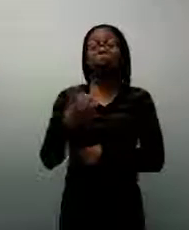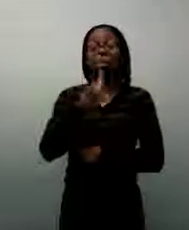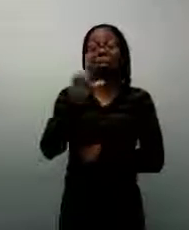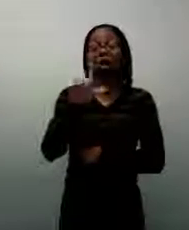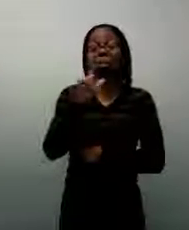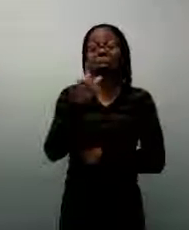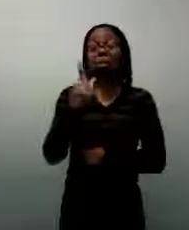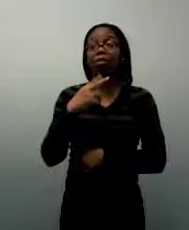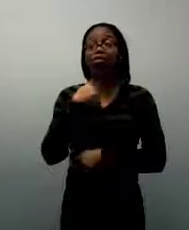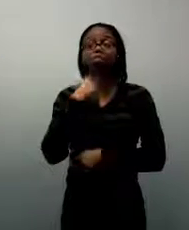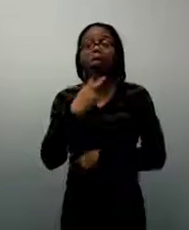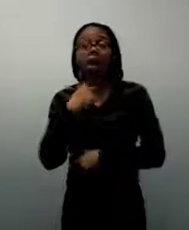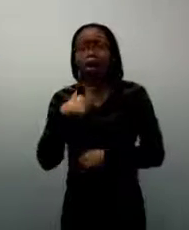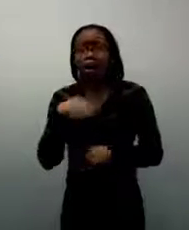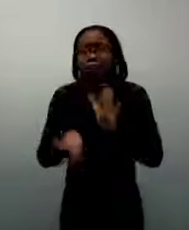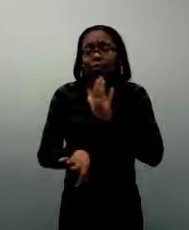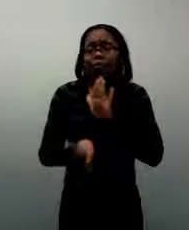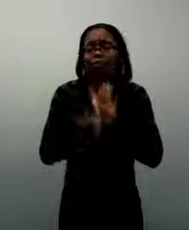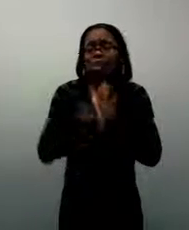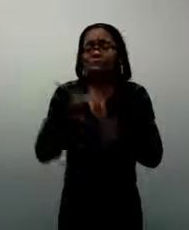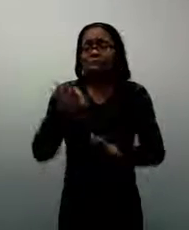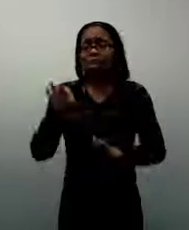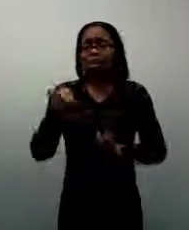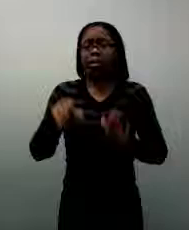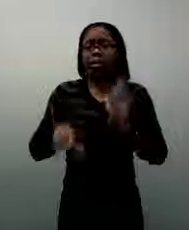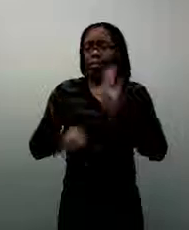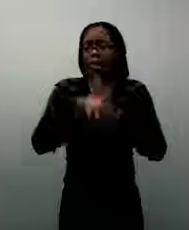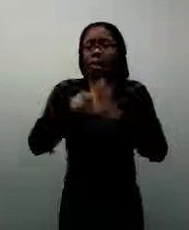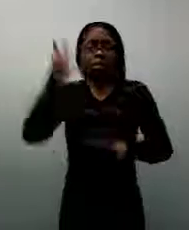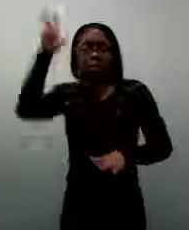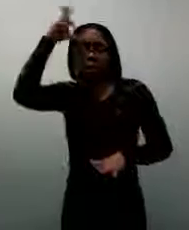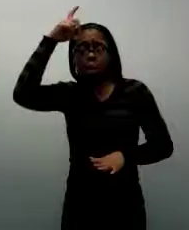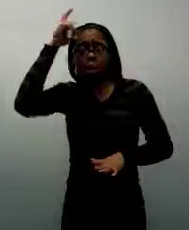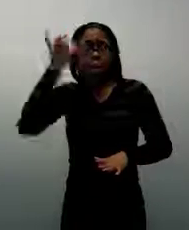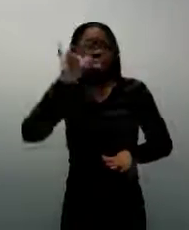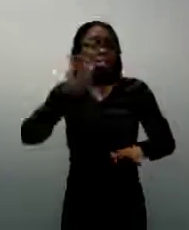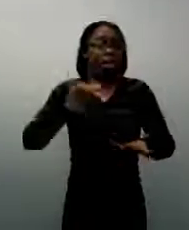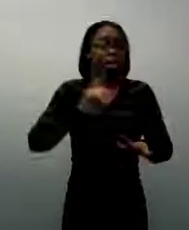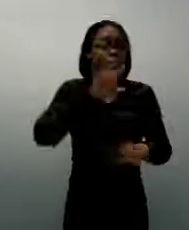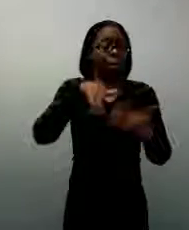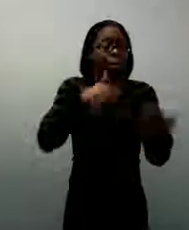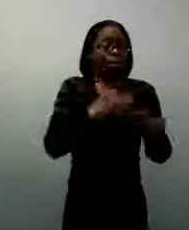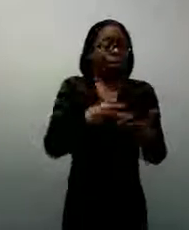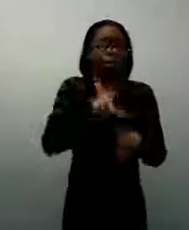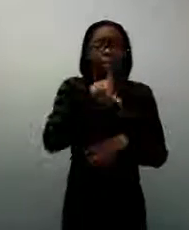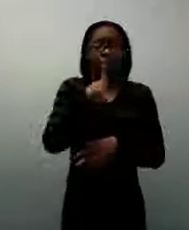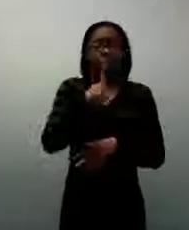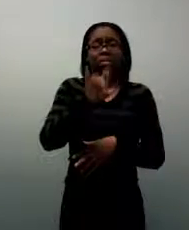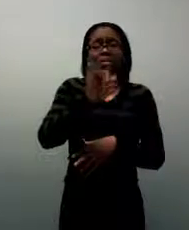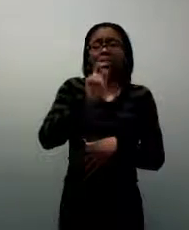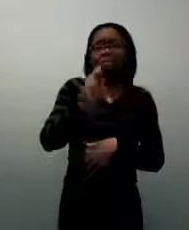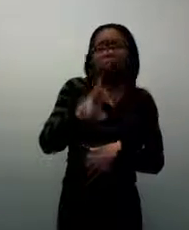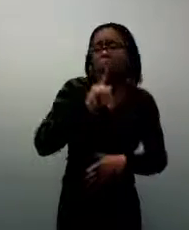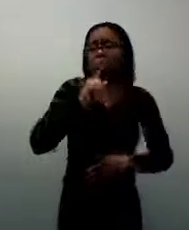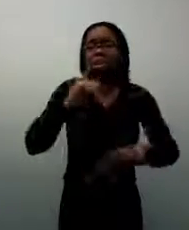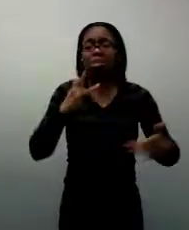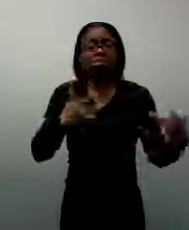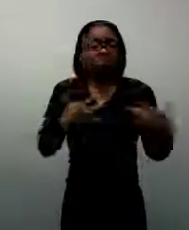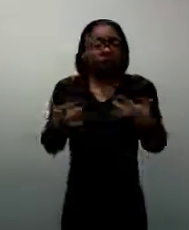the horses or this was all about dinosaurs. And they're so excited. They just really enjoy their